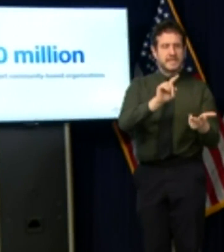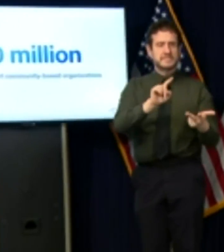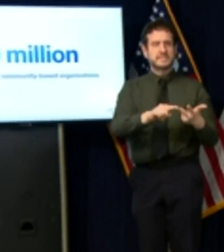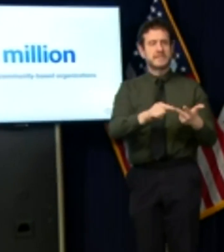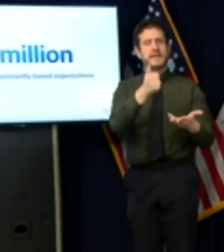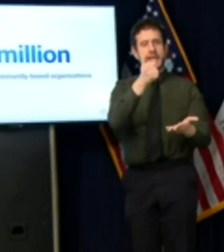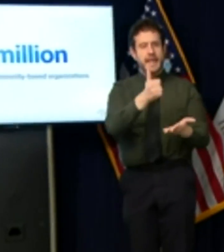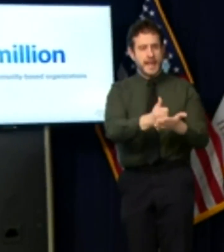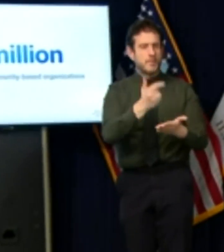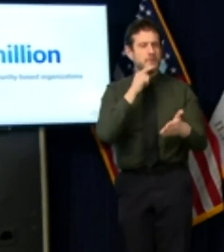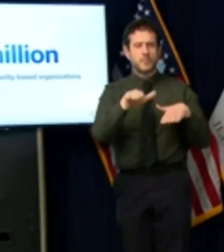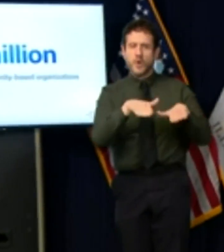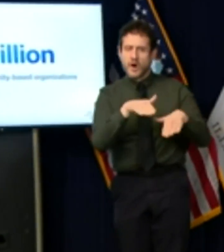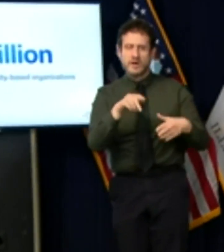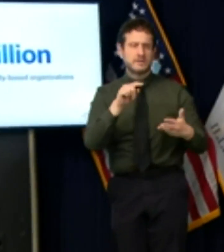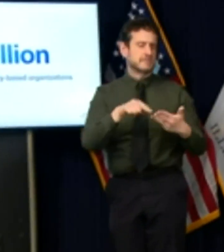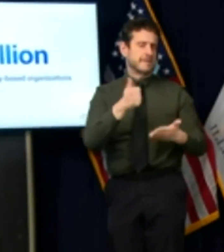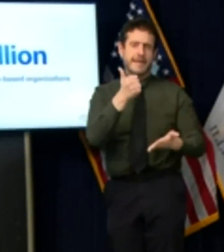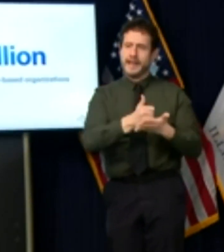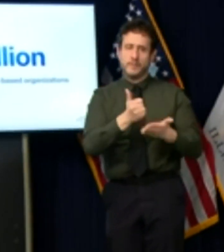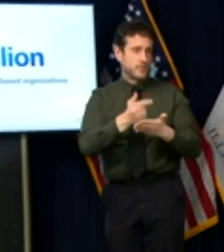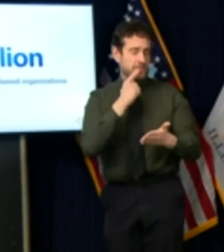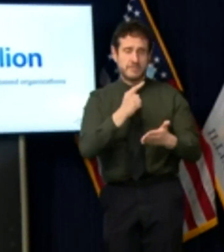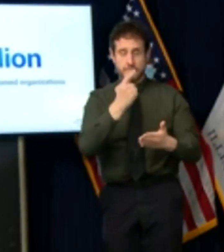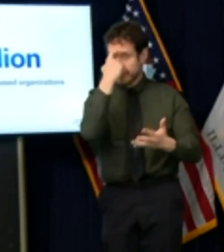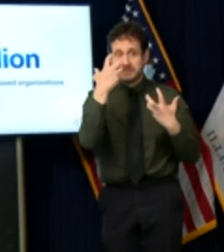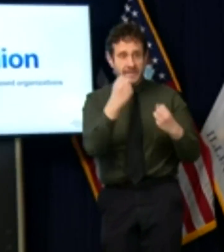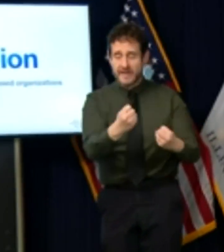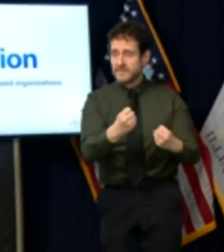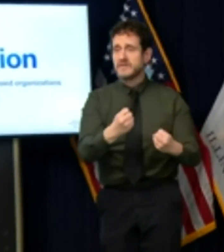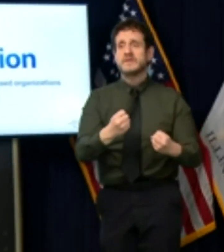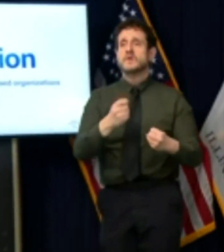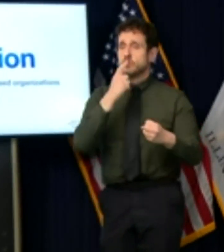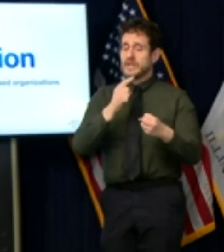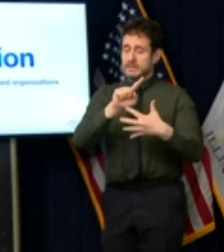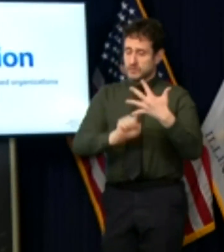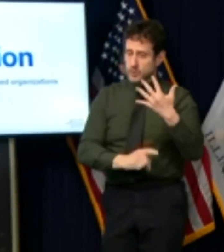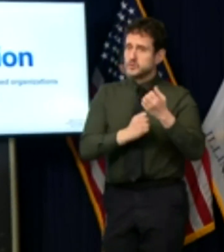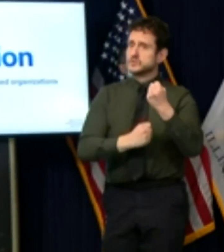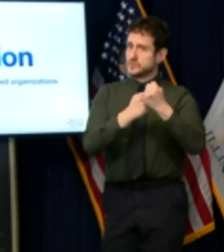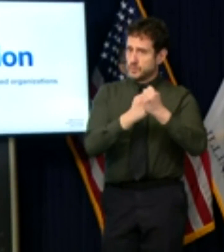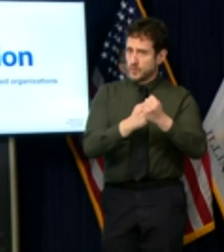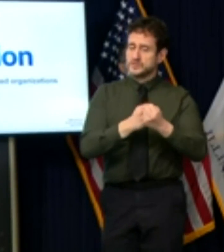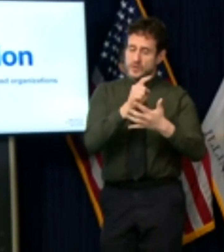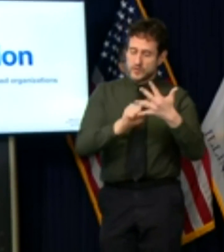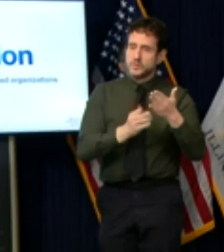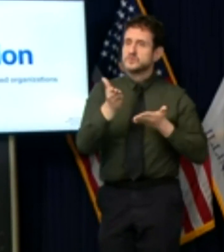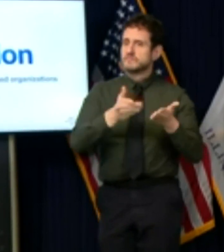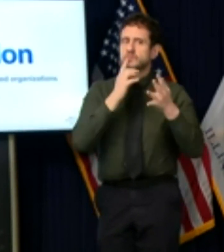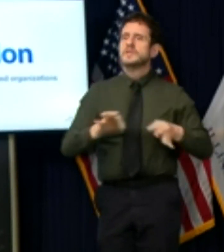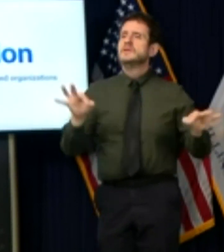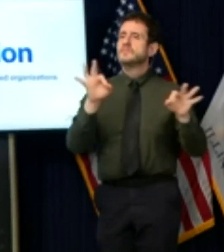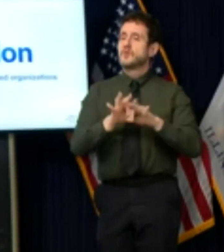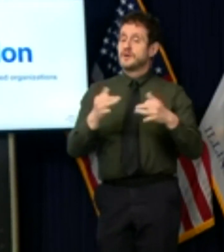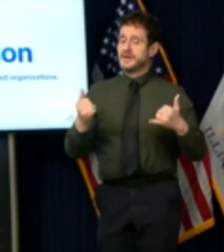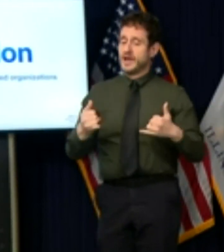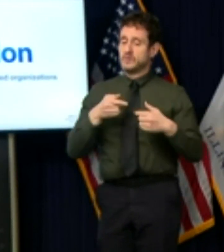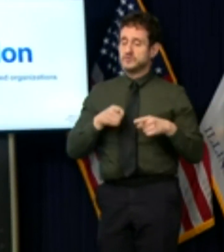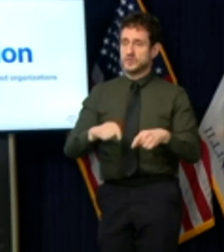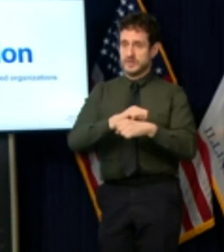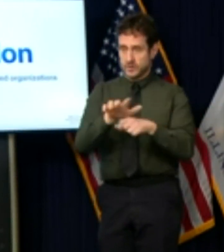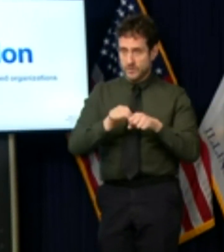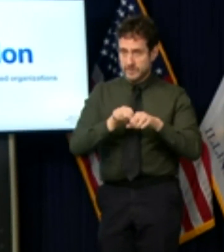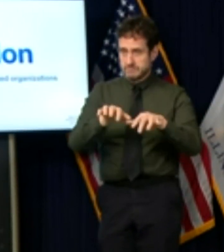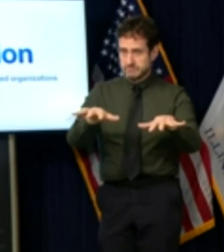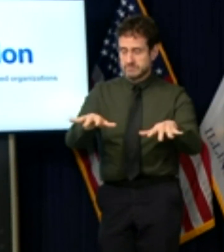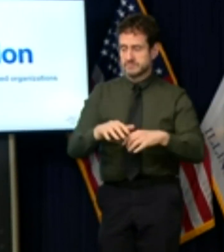resources supports that are especially vital during isolation and quarantine these navigators